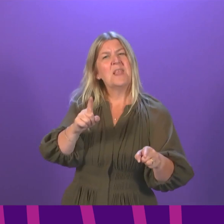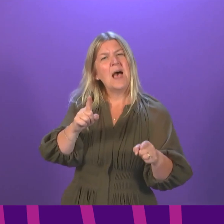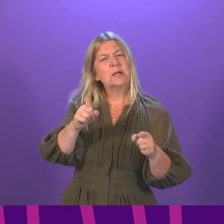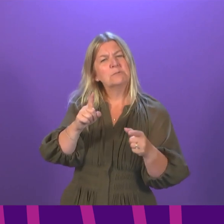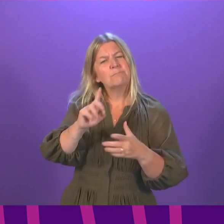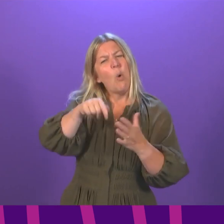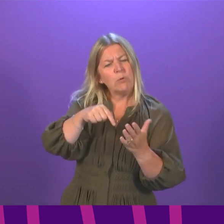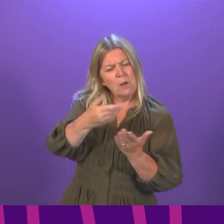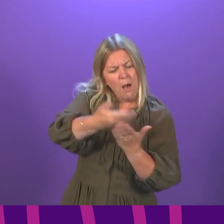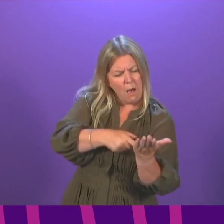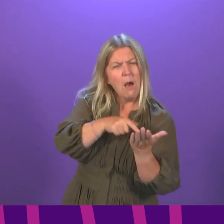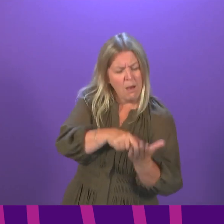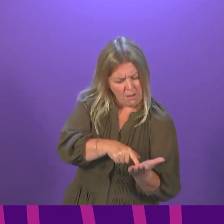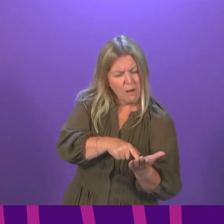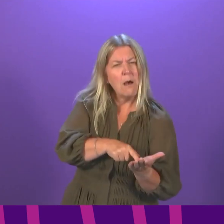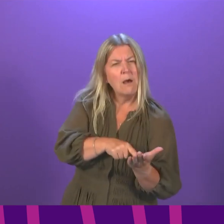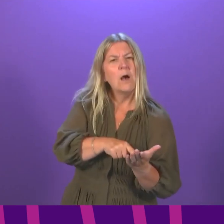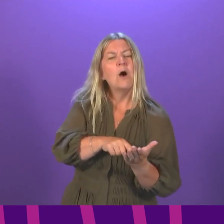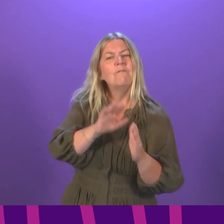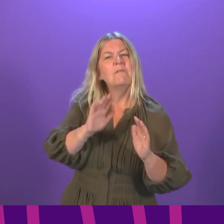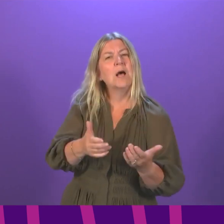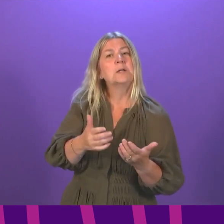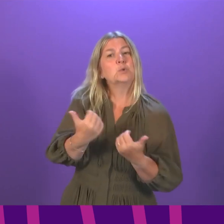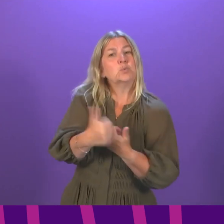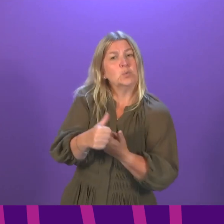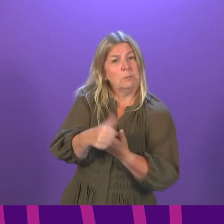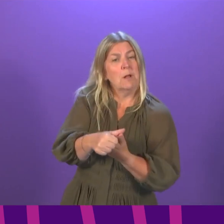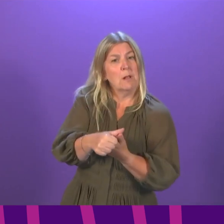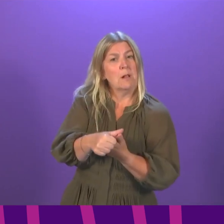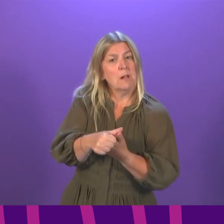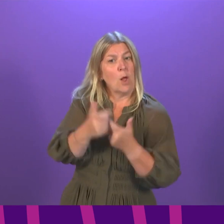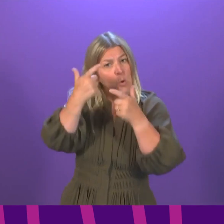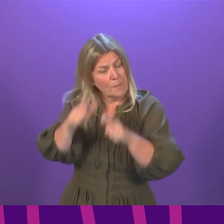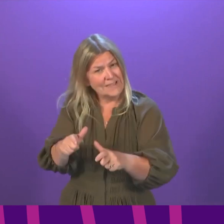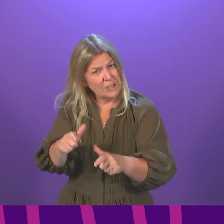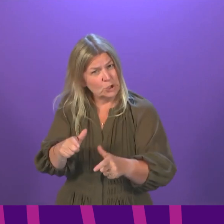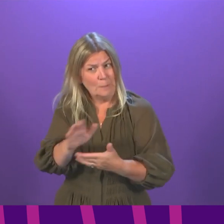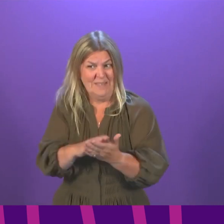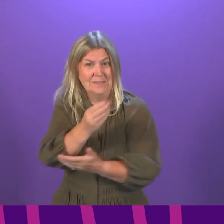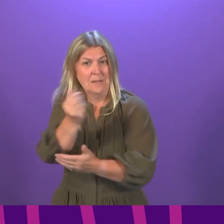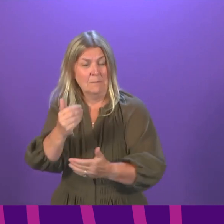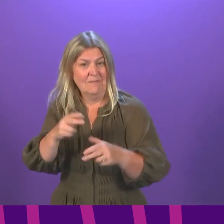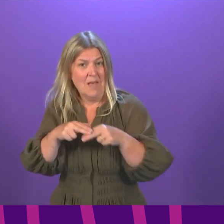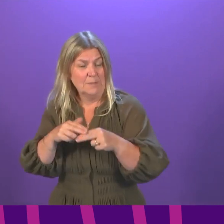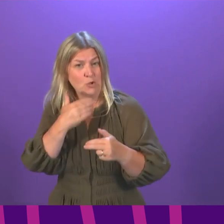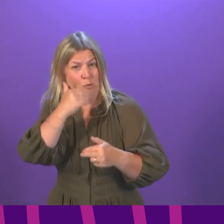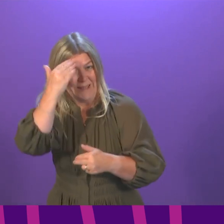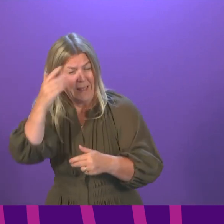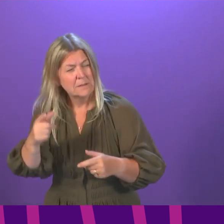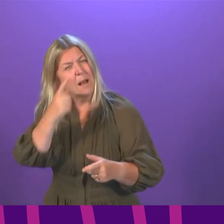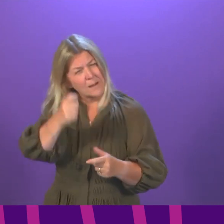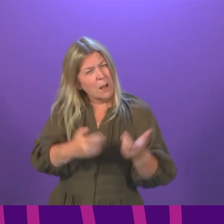order, which will leave more families living in hotel rooms? First Minister? We do not want any